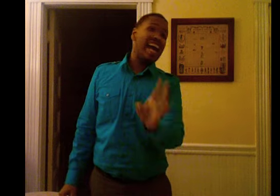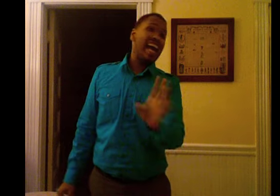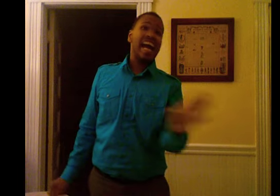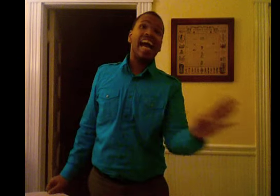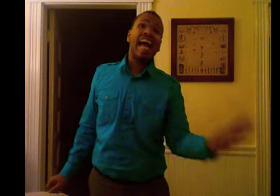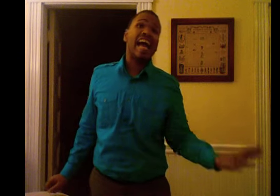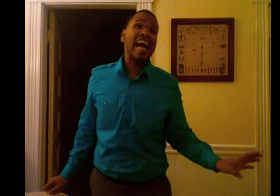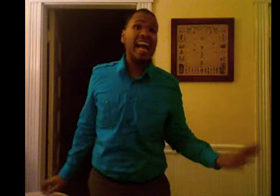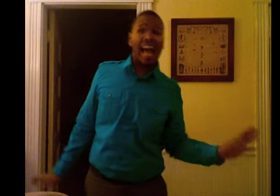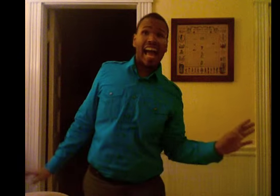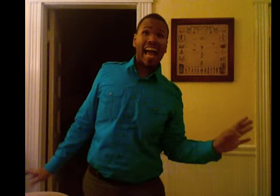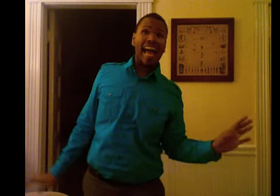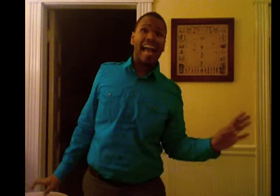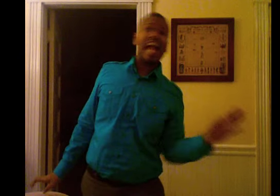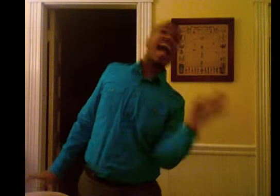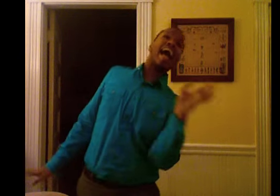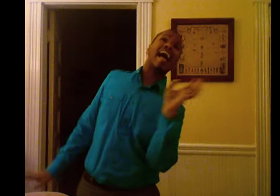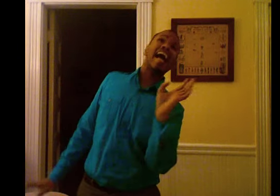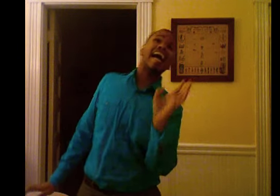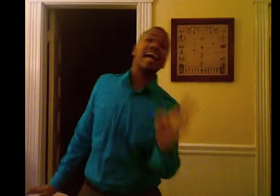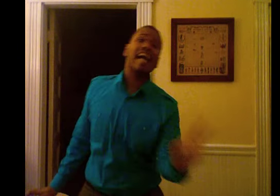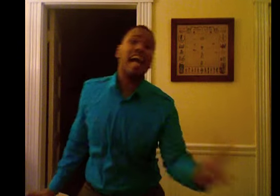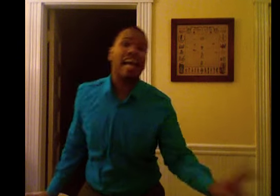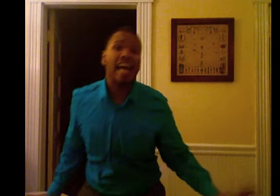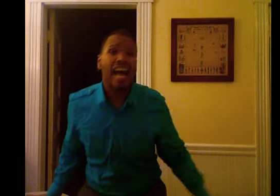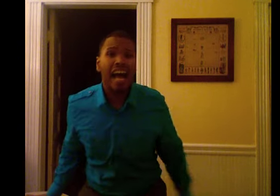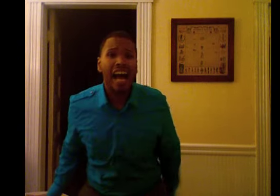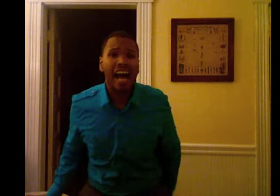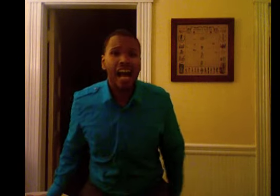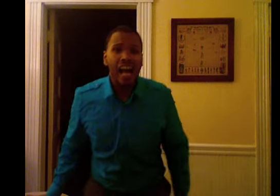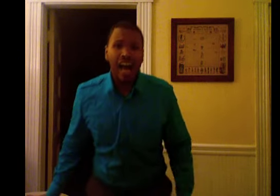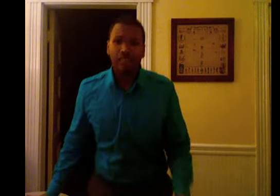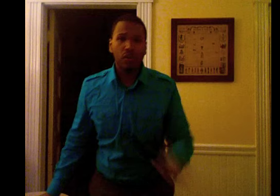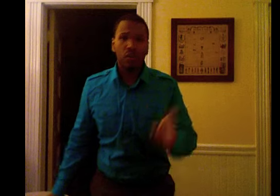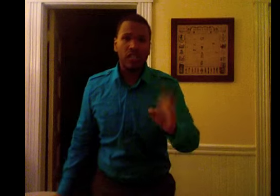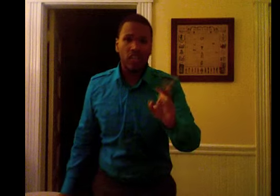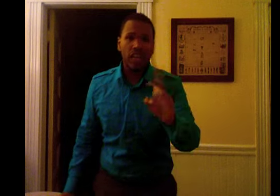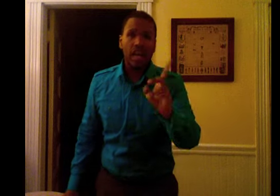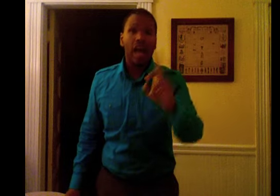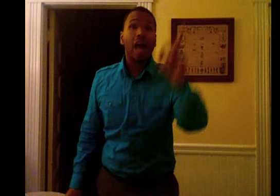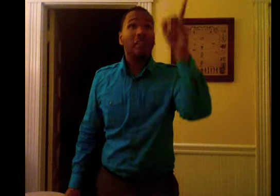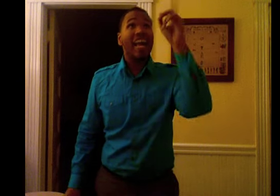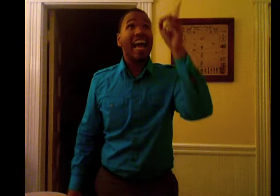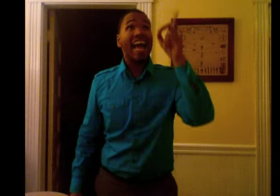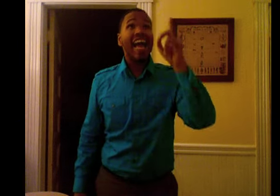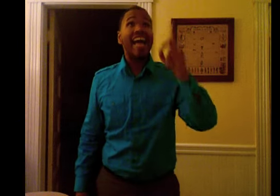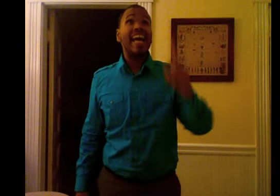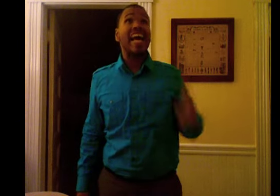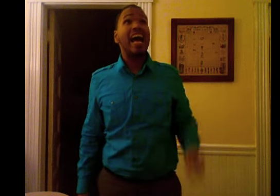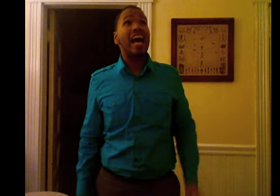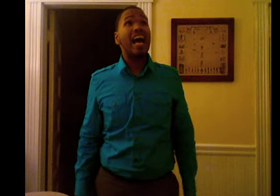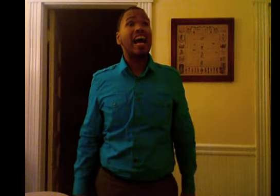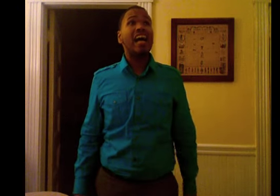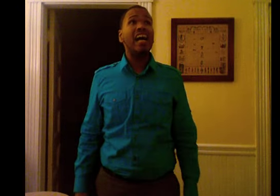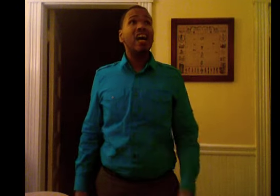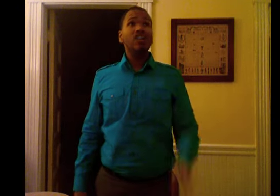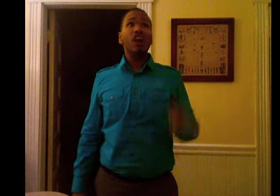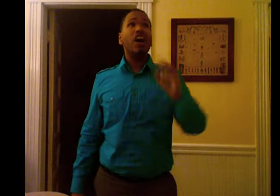don't know what's up there, no